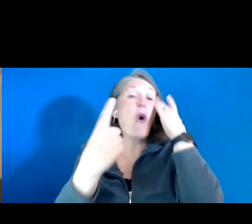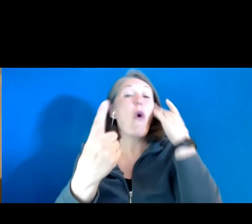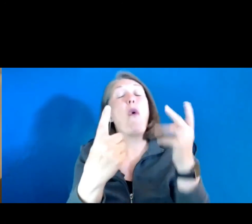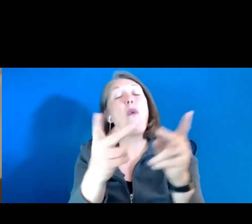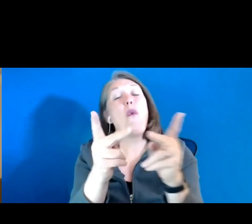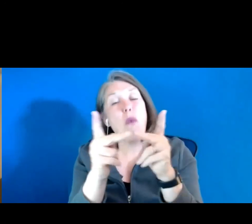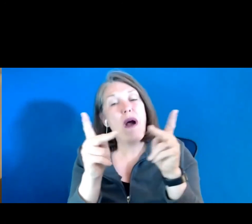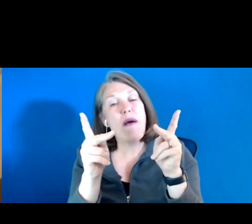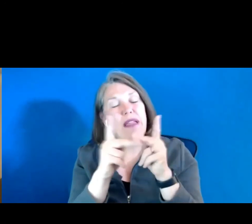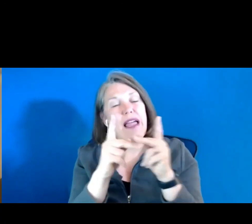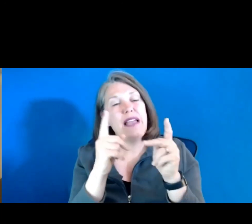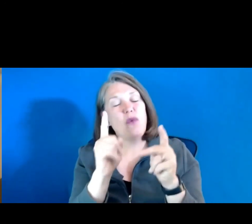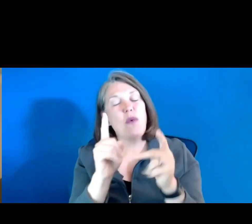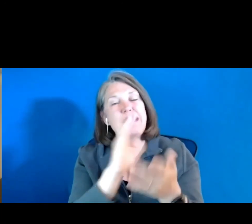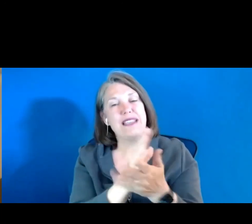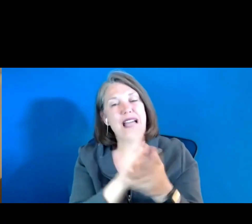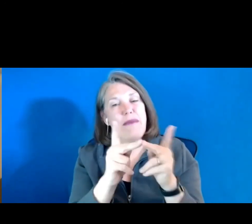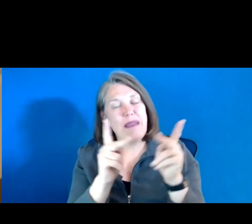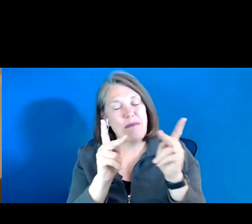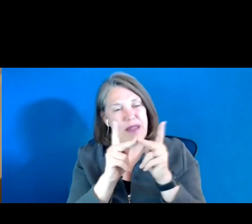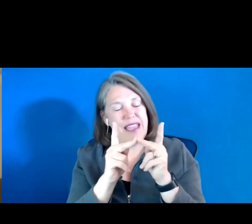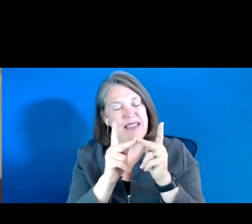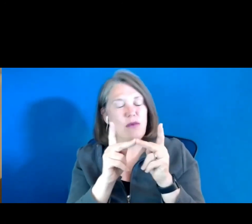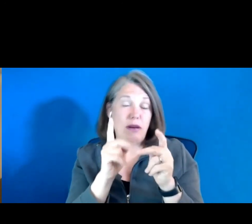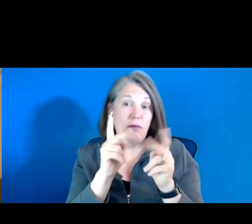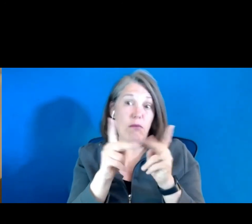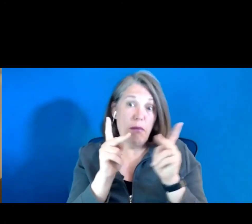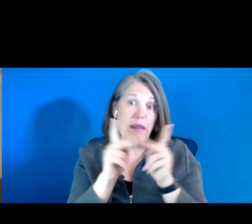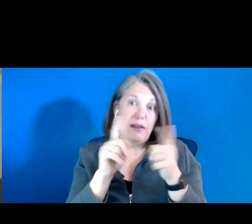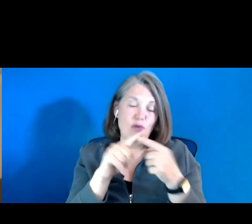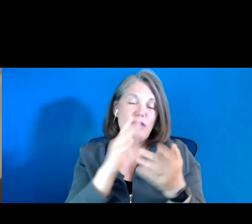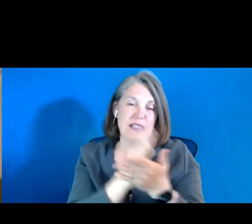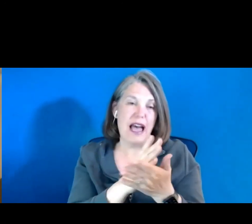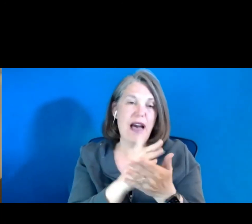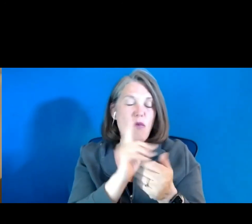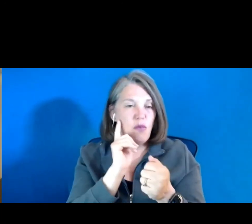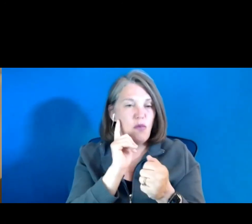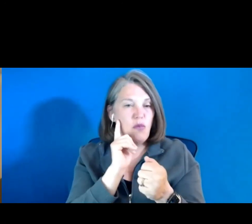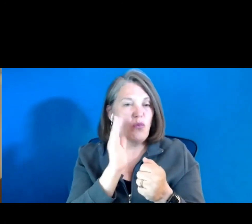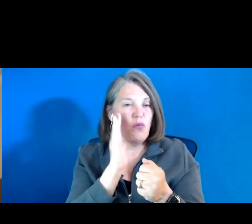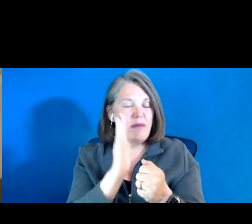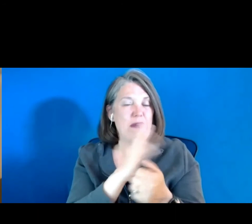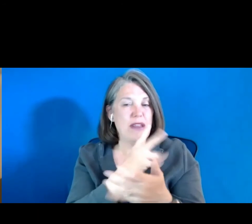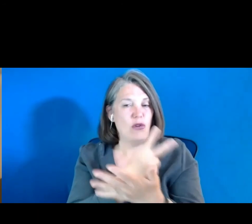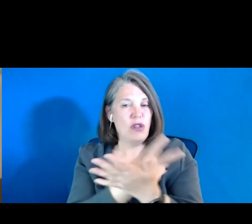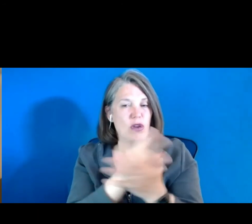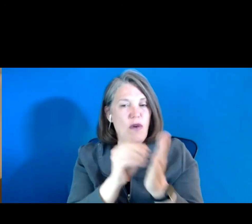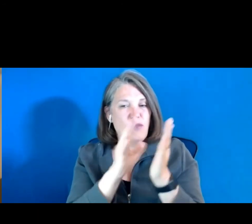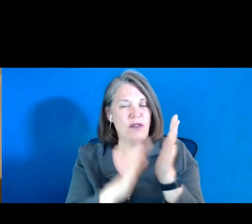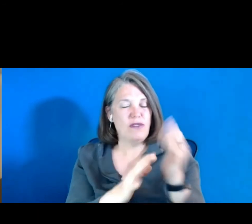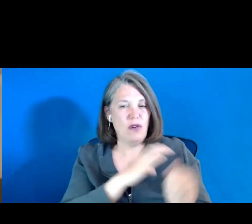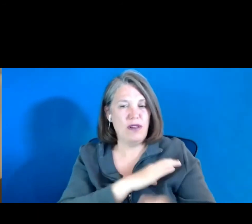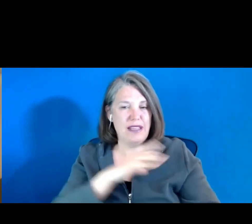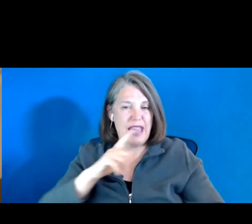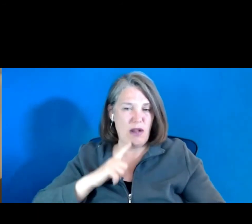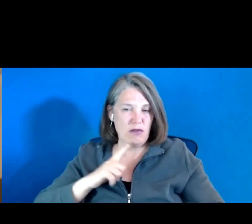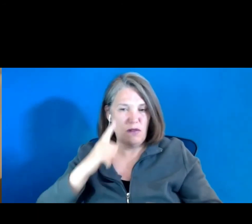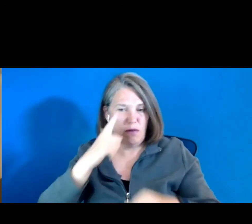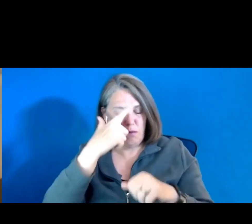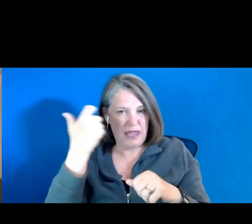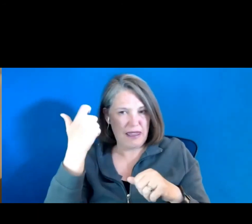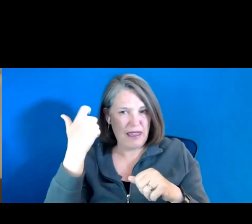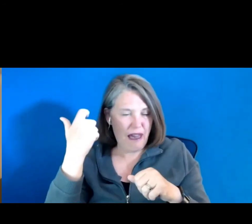stopping place to stop, I would say, would actually be to the graduate student council, because, um,